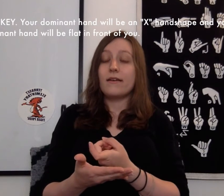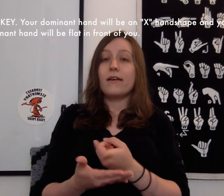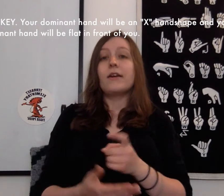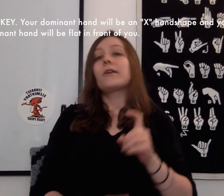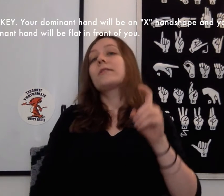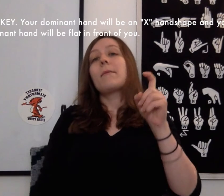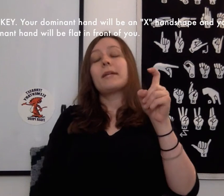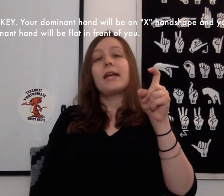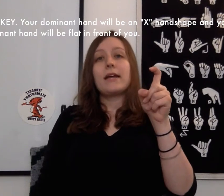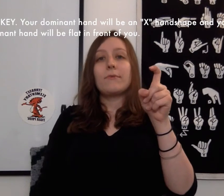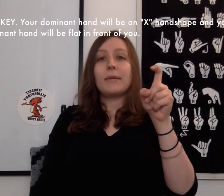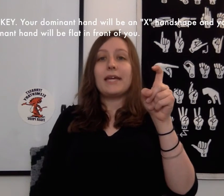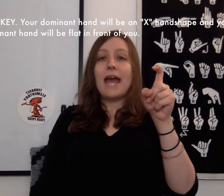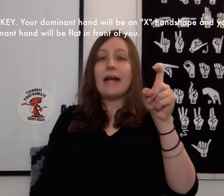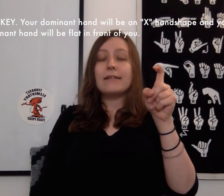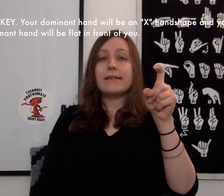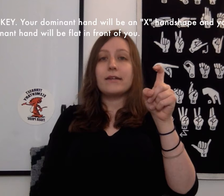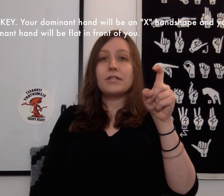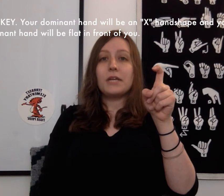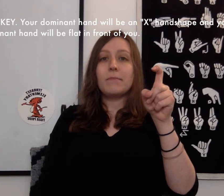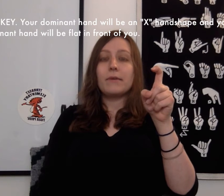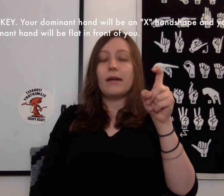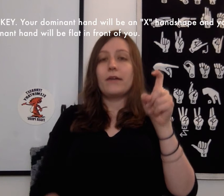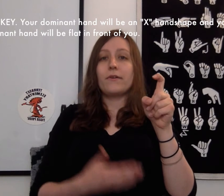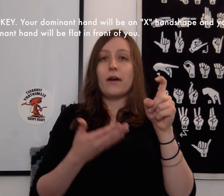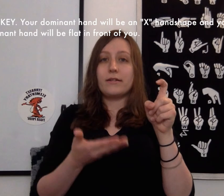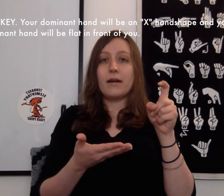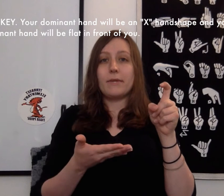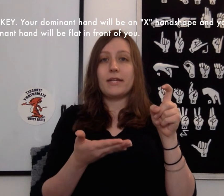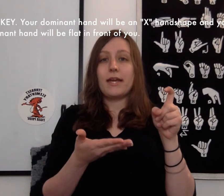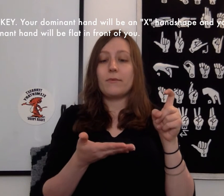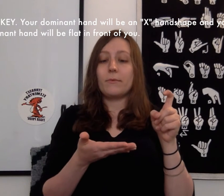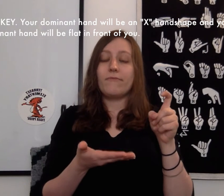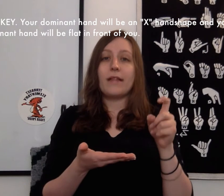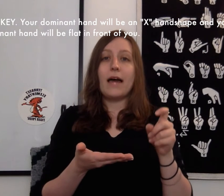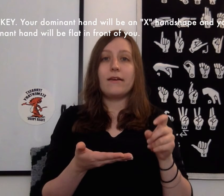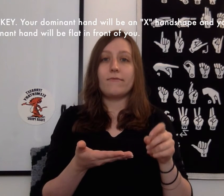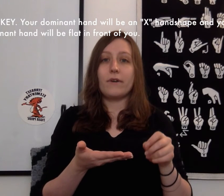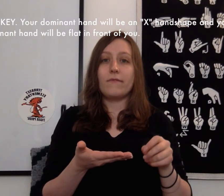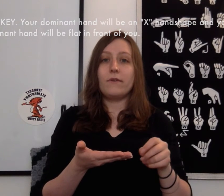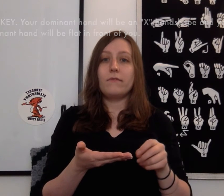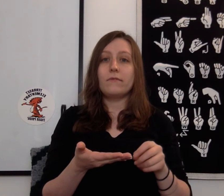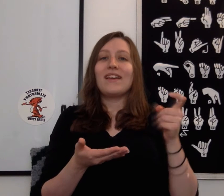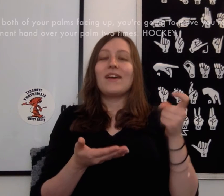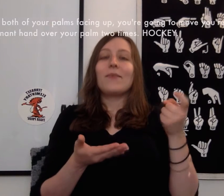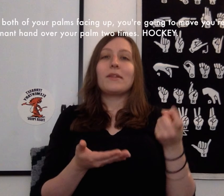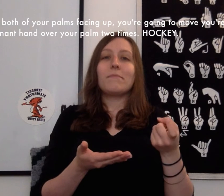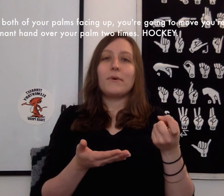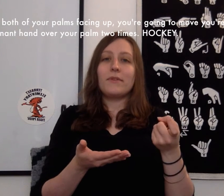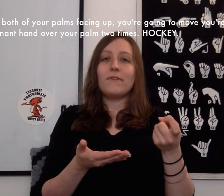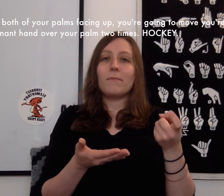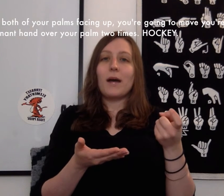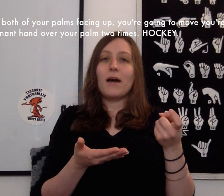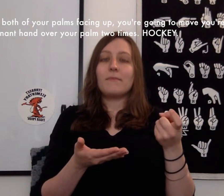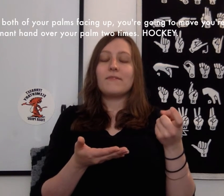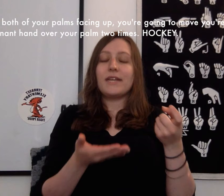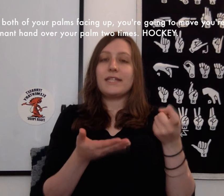Your dominant hand will be an X handshape and your non-dominant hand will be flat in front of you. With both of your palms facing